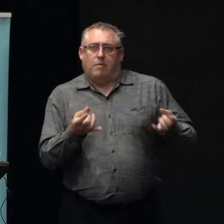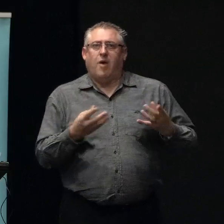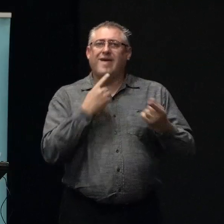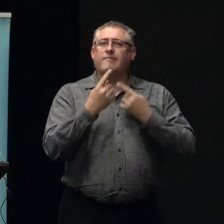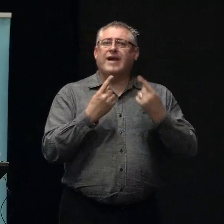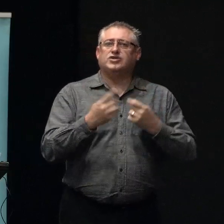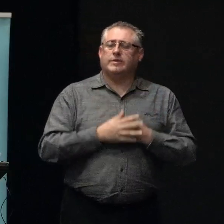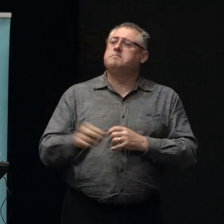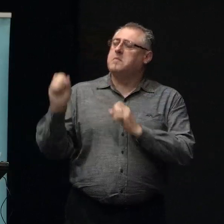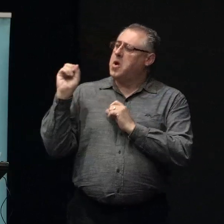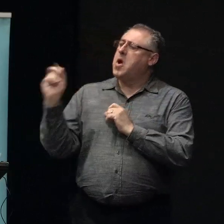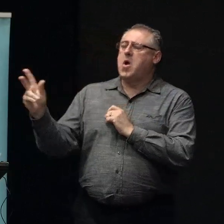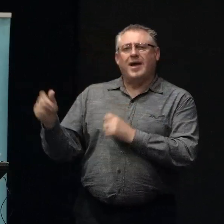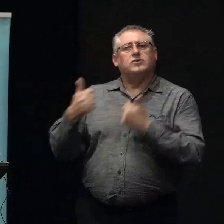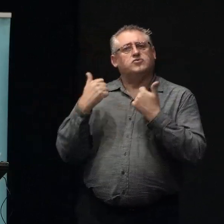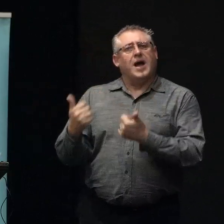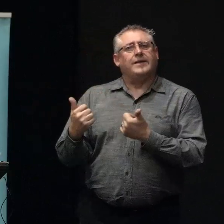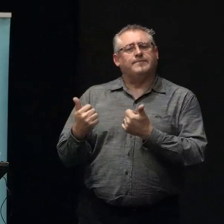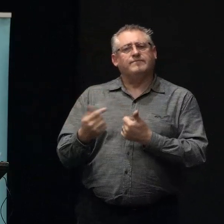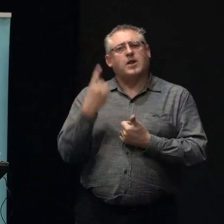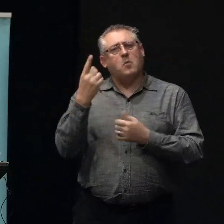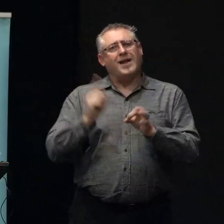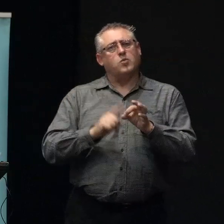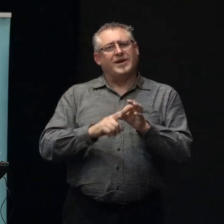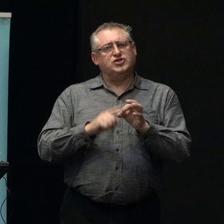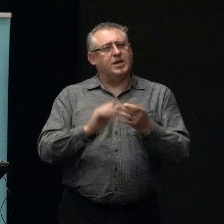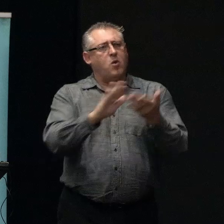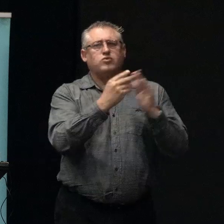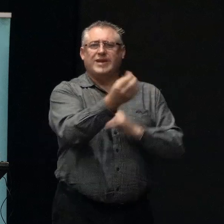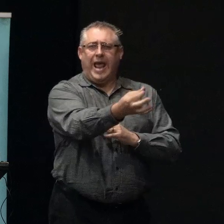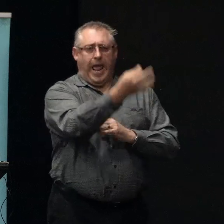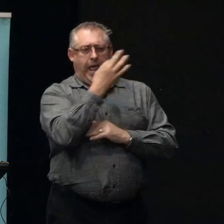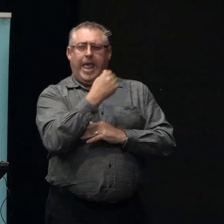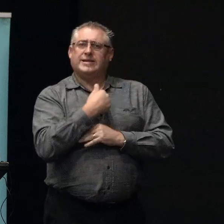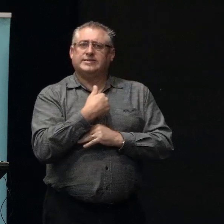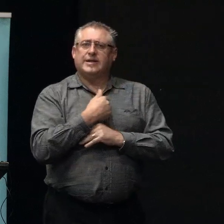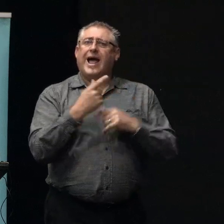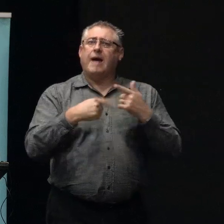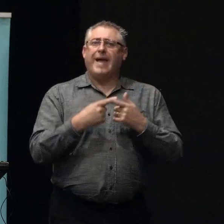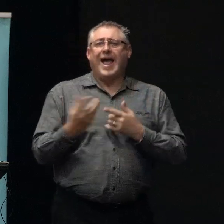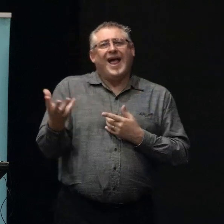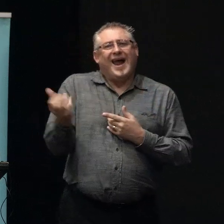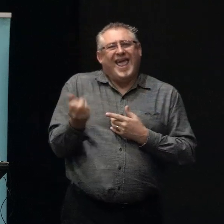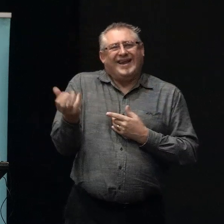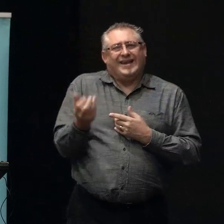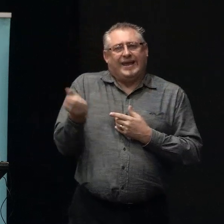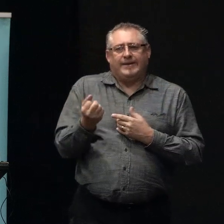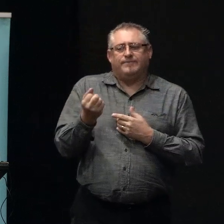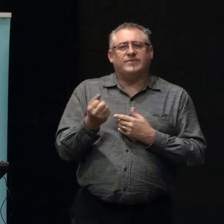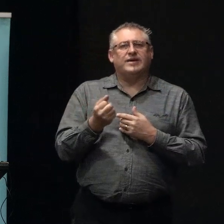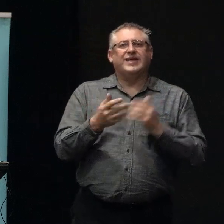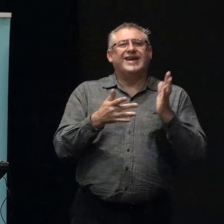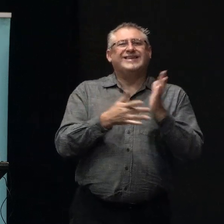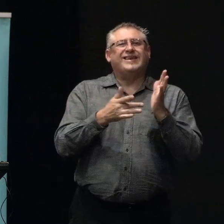Okay, so that's great. One of the questions that was put to us by the community was around lending in the technical category